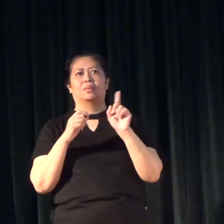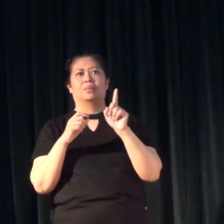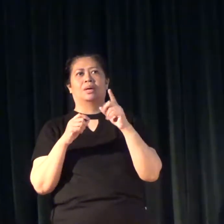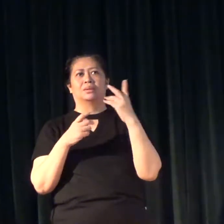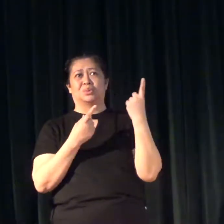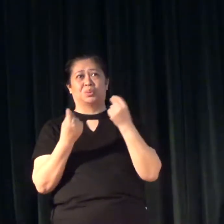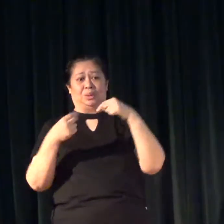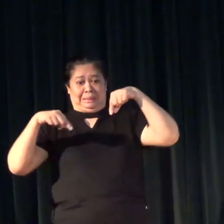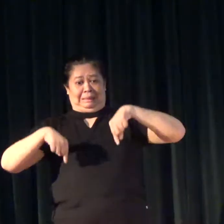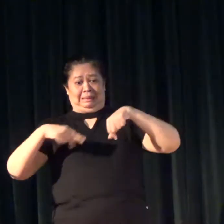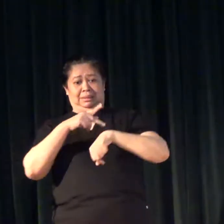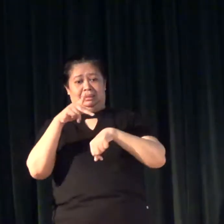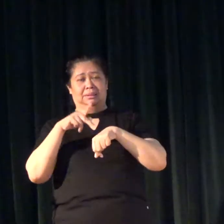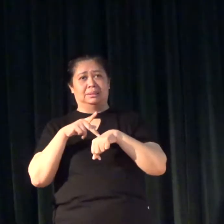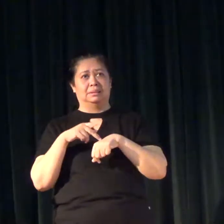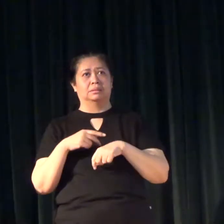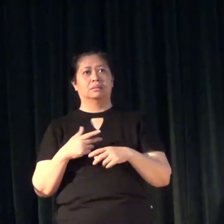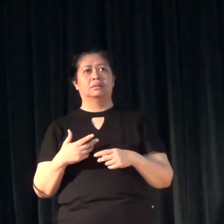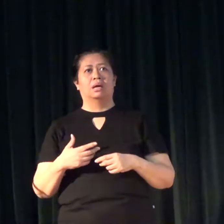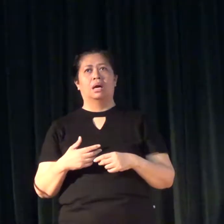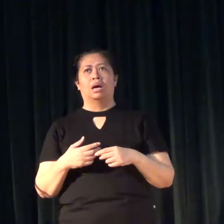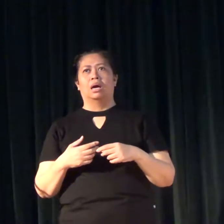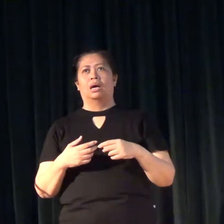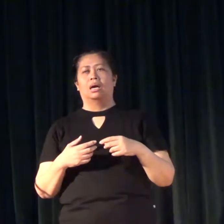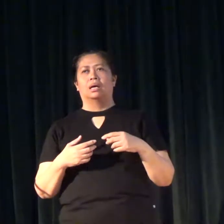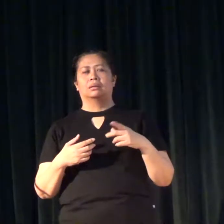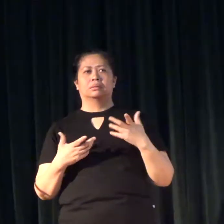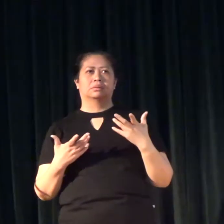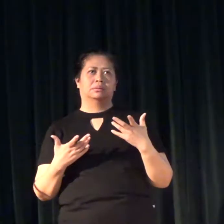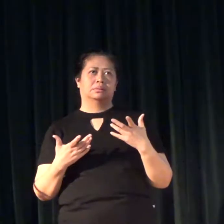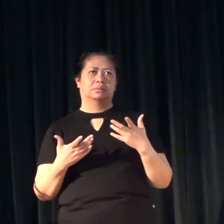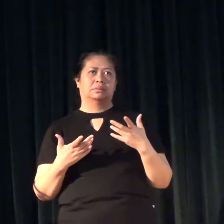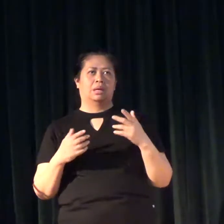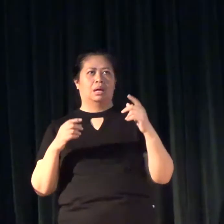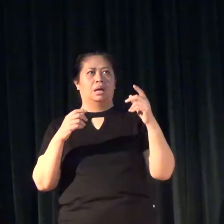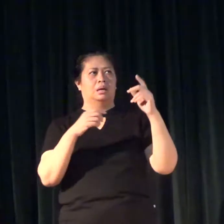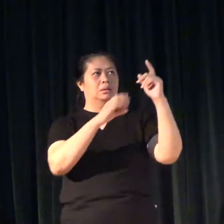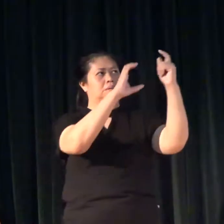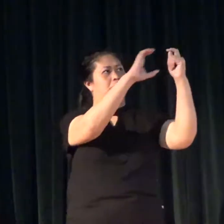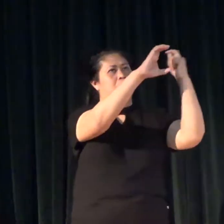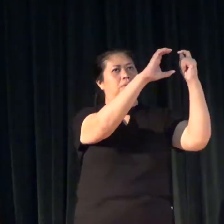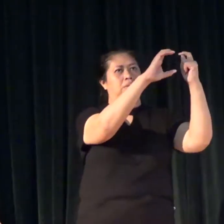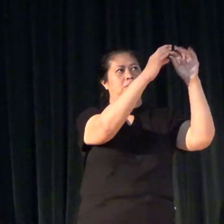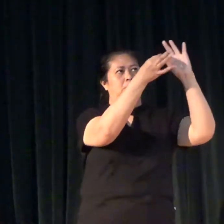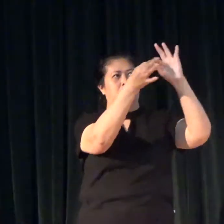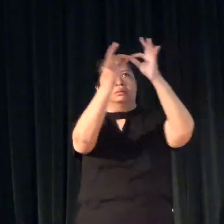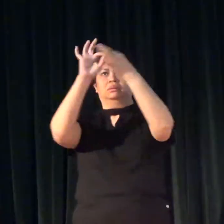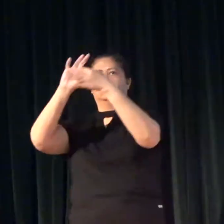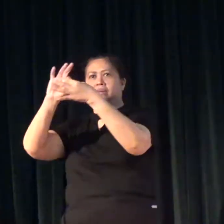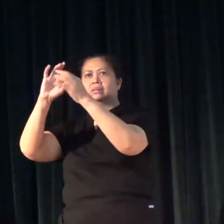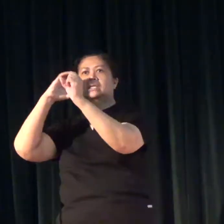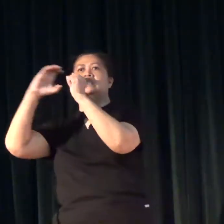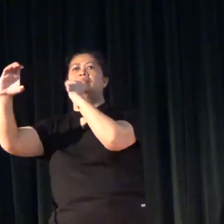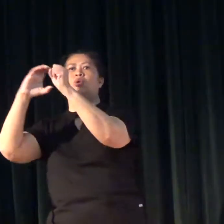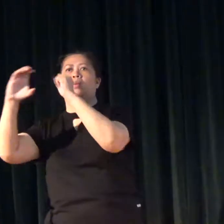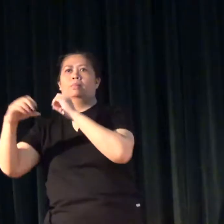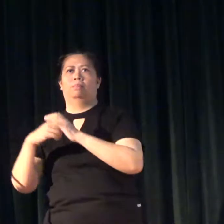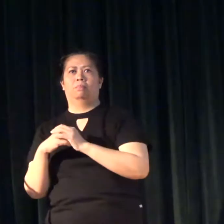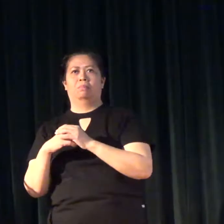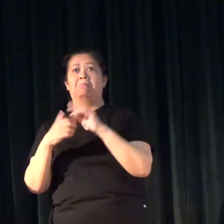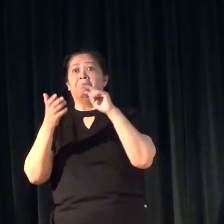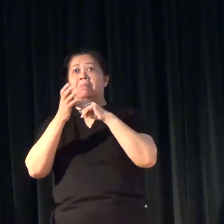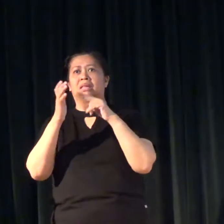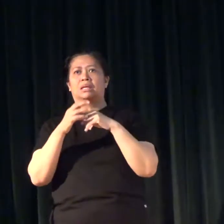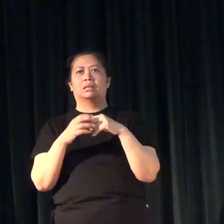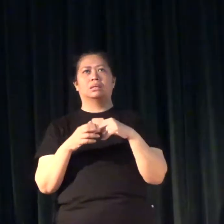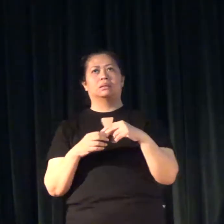we have done here in the Philippines is we have equated total pong with simpong which